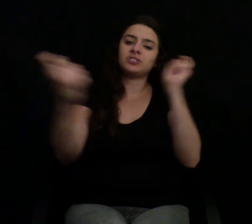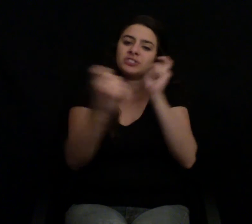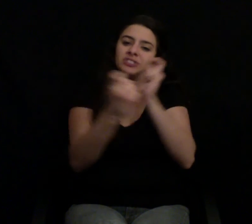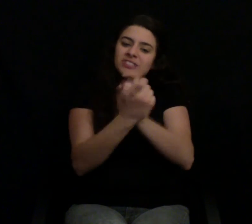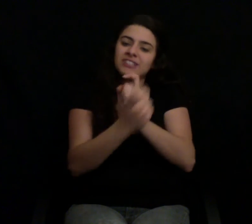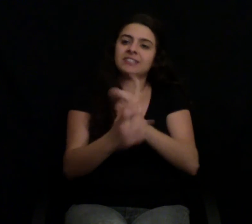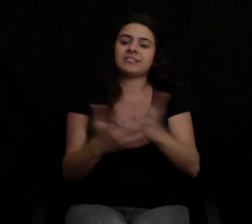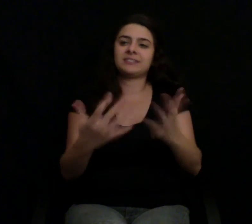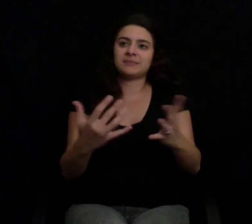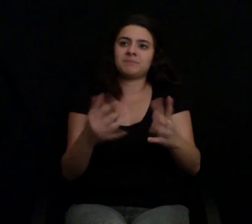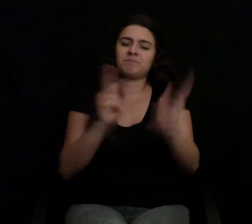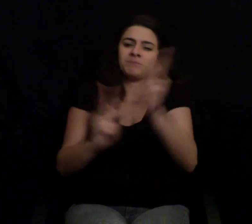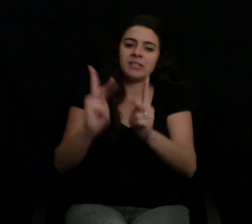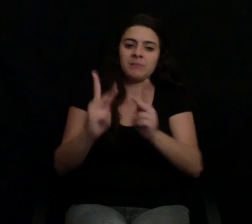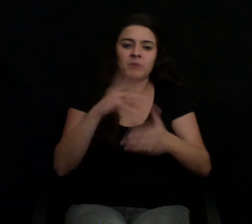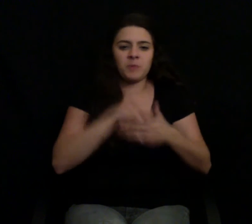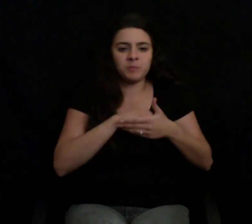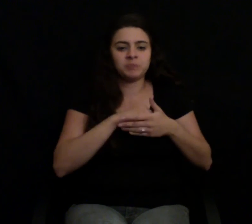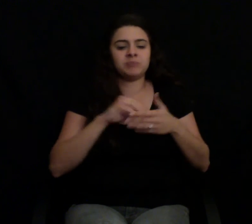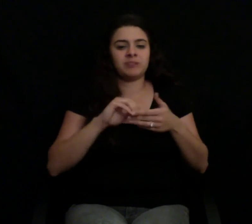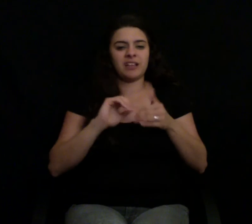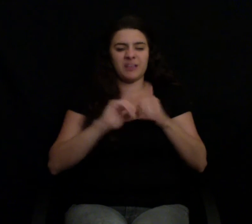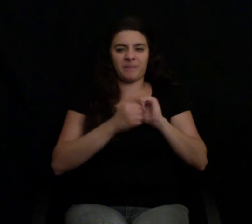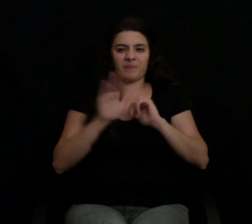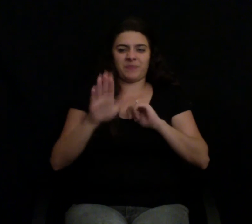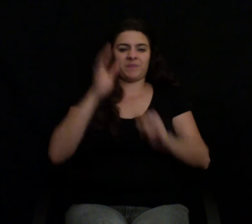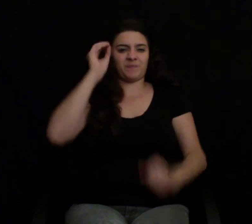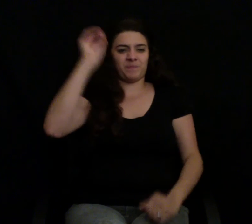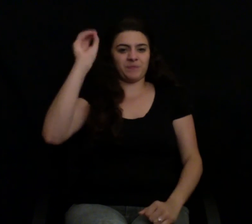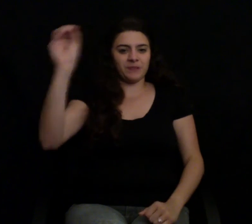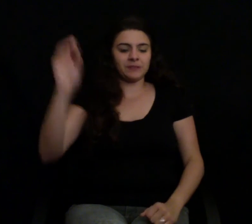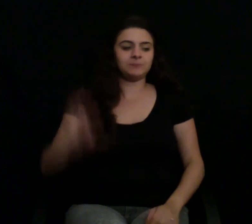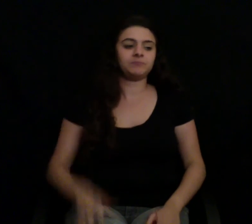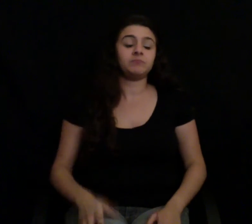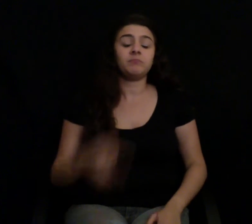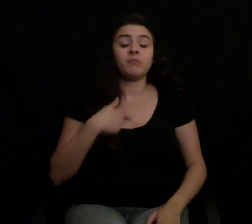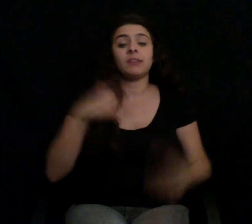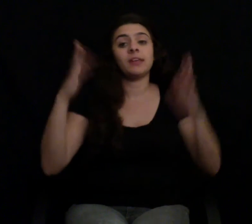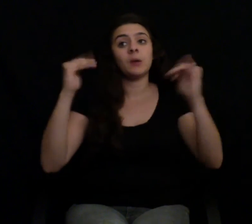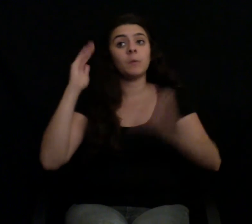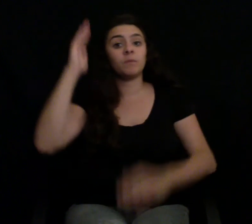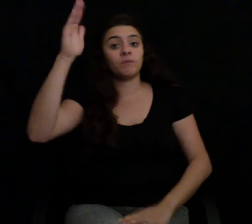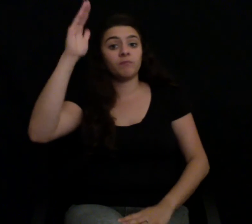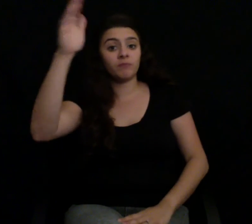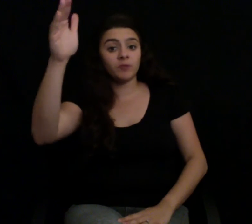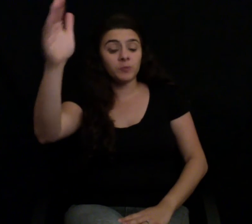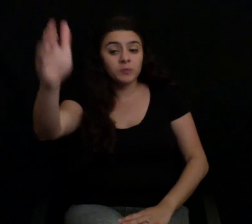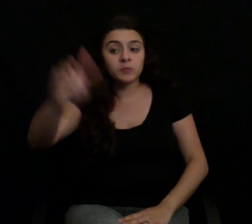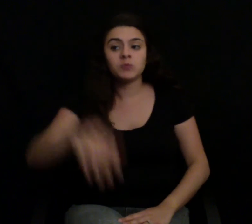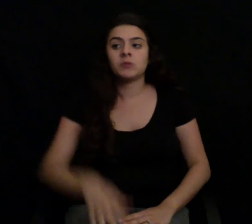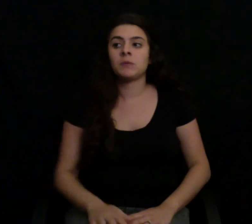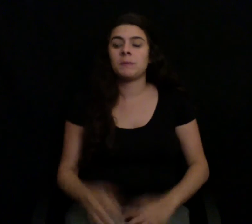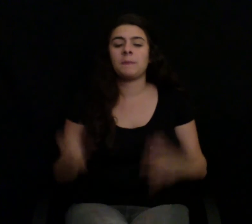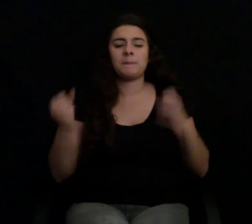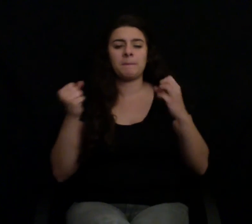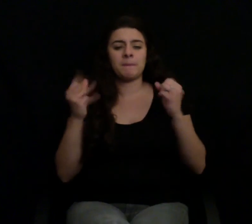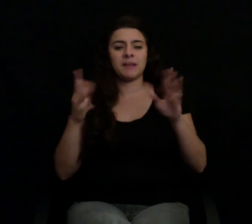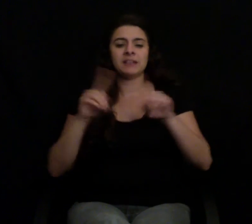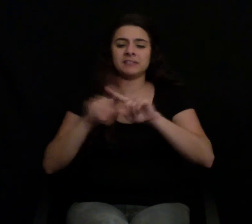AMA interviews. And I hope it's going to be through little victories like this, not through big blockbuster documentaries that